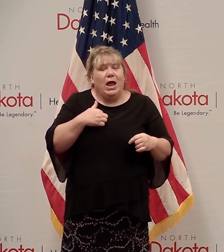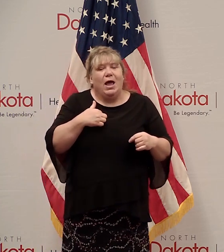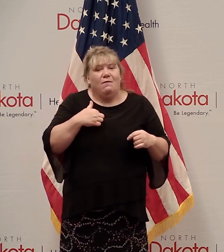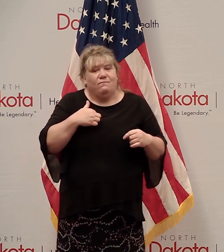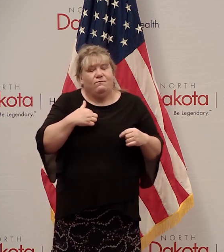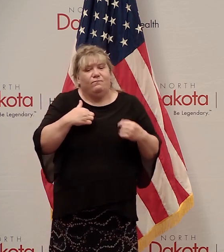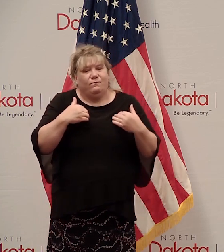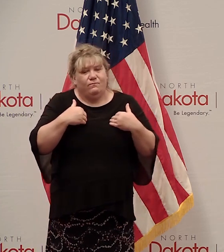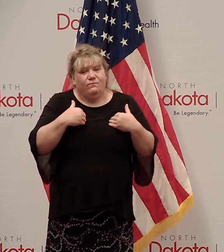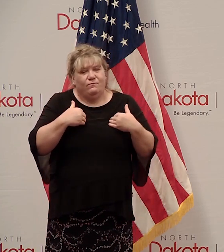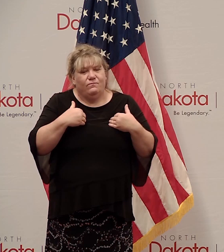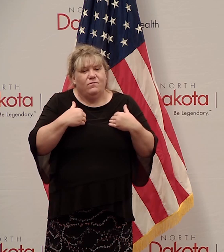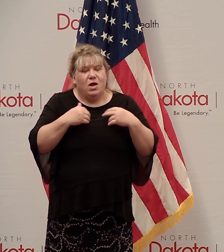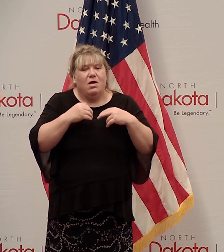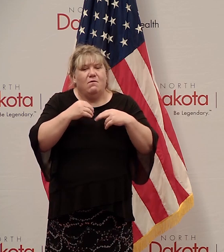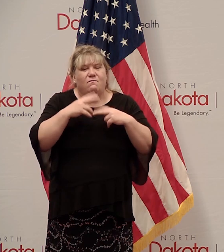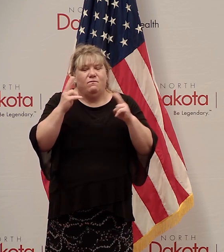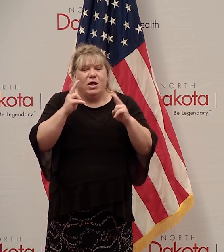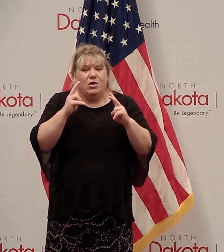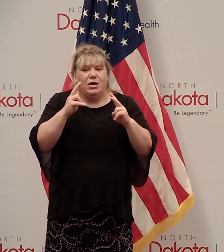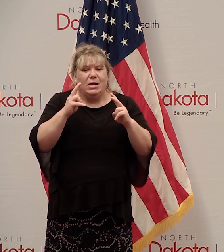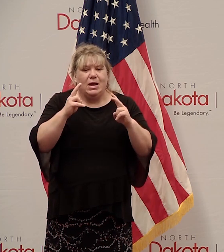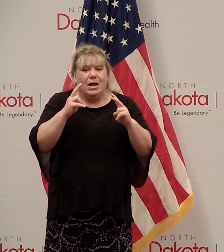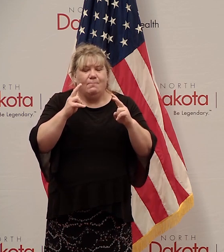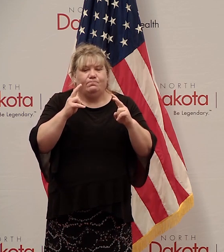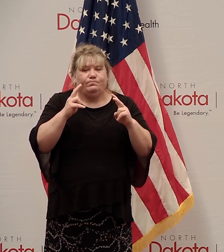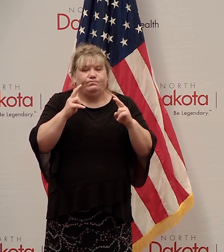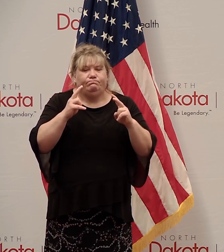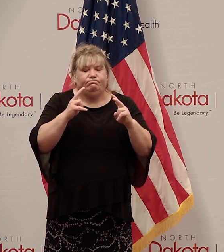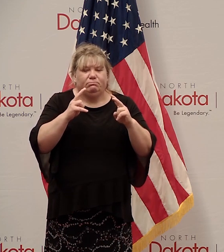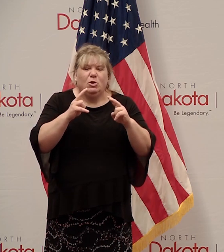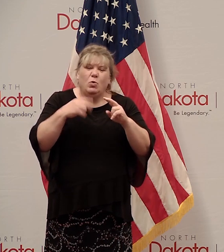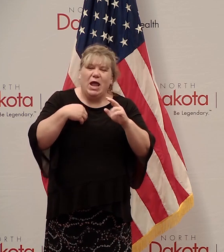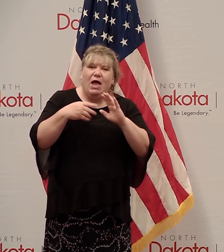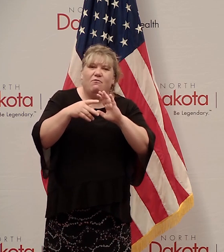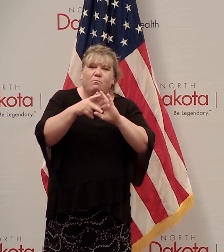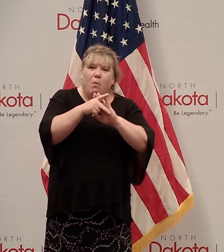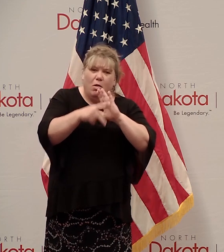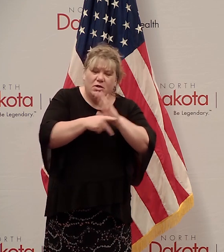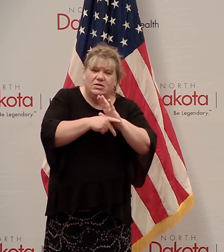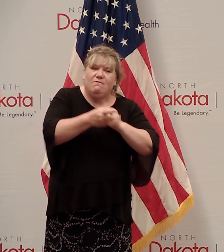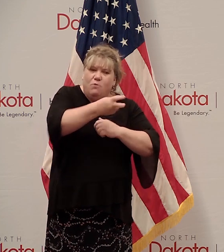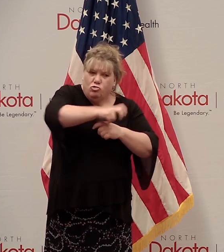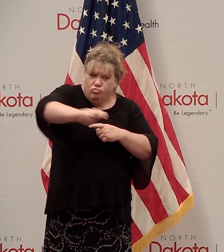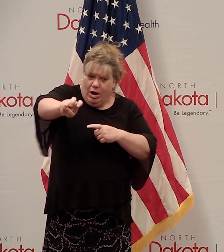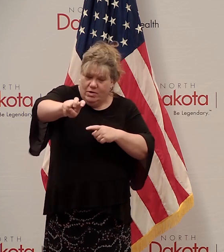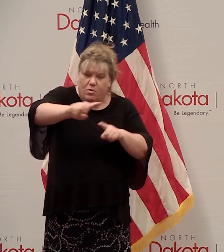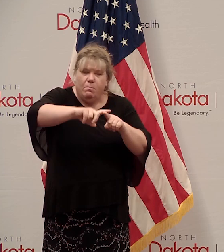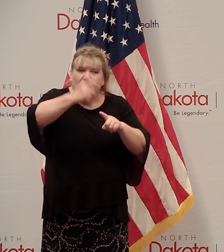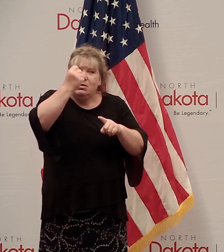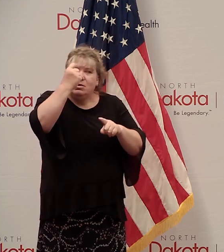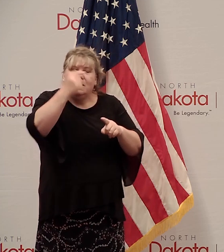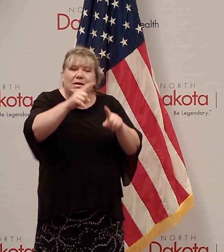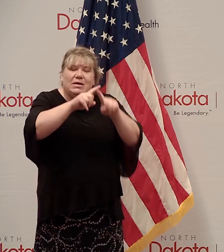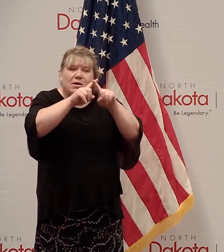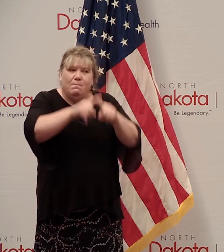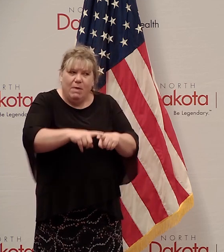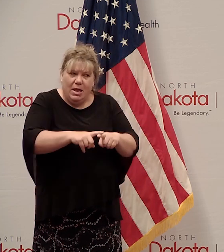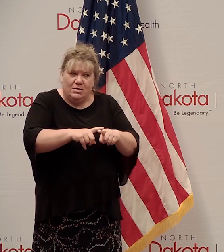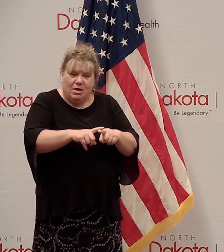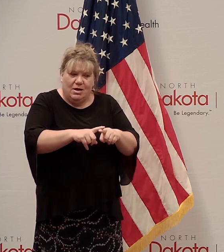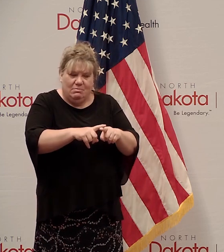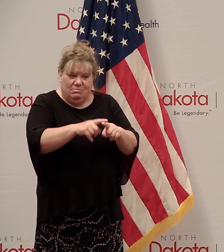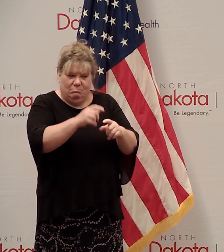algorithm as it relates to transfers in and out, it still has to be a decision based on a one-on-one